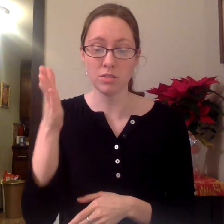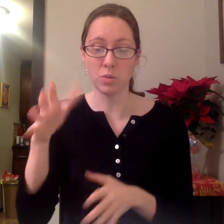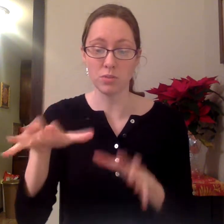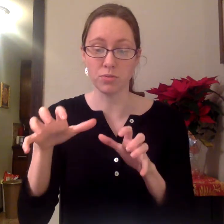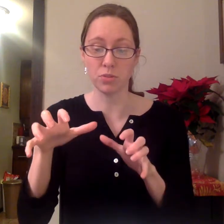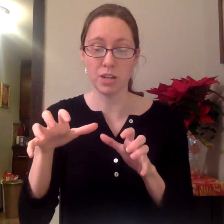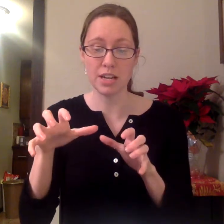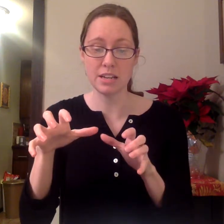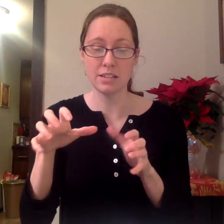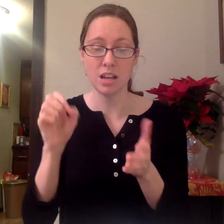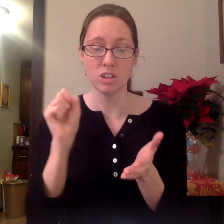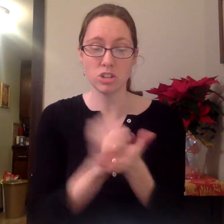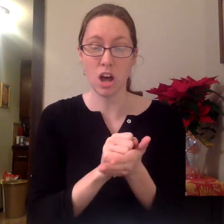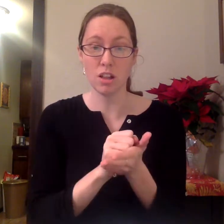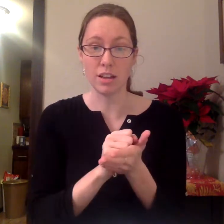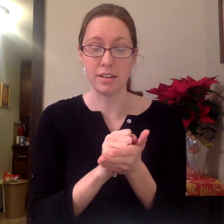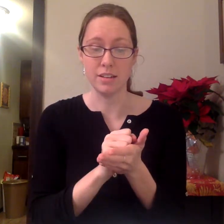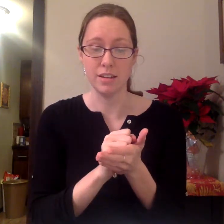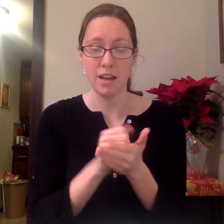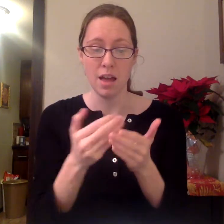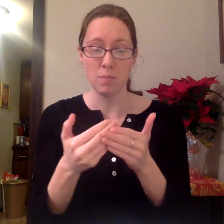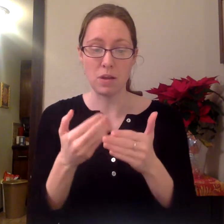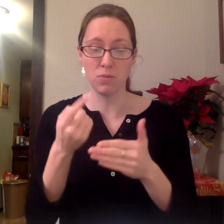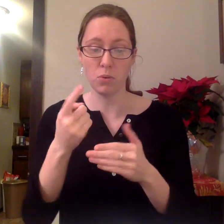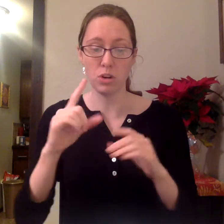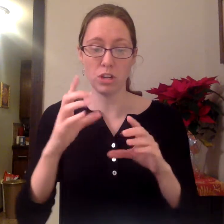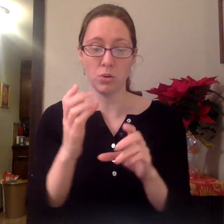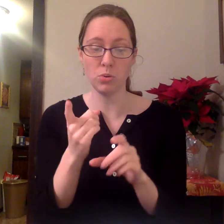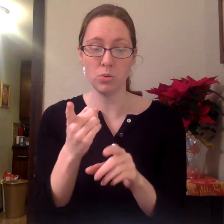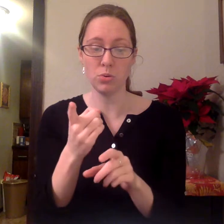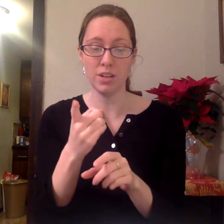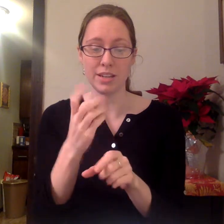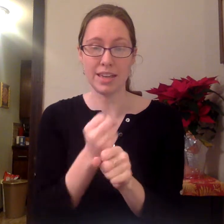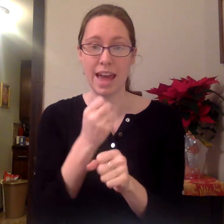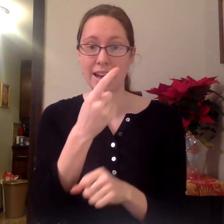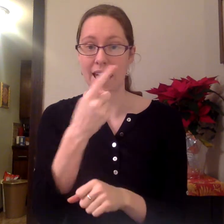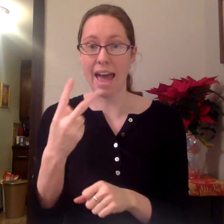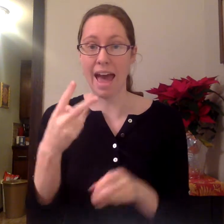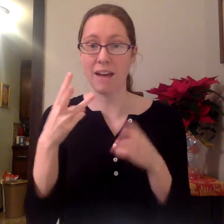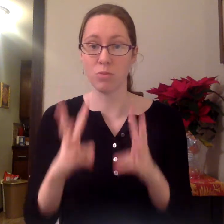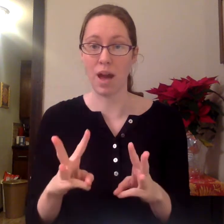will freeze solid before you get halfway.